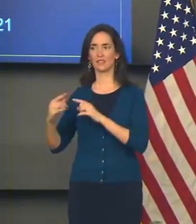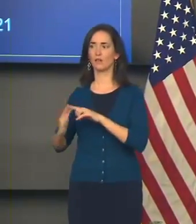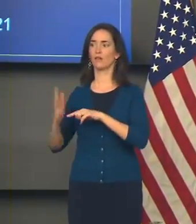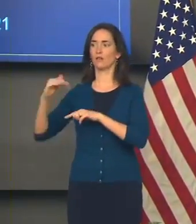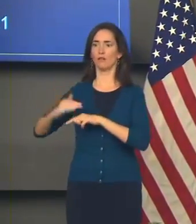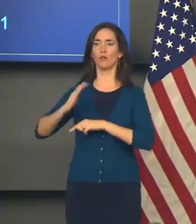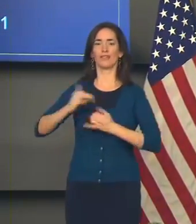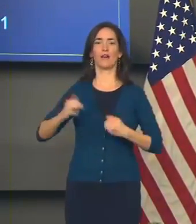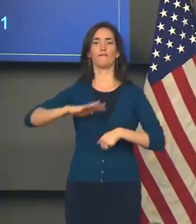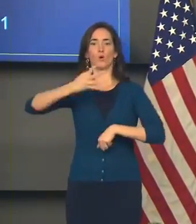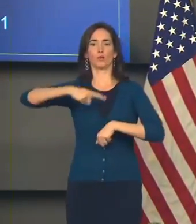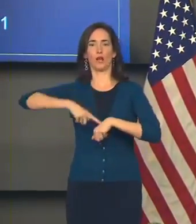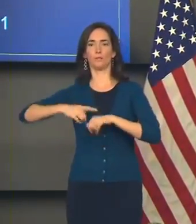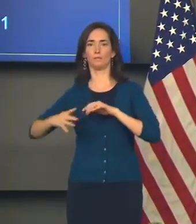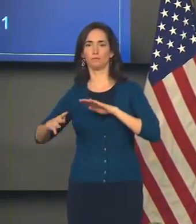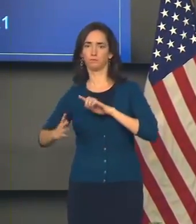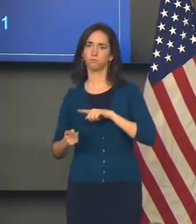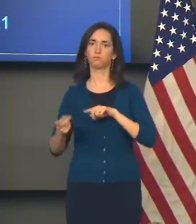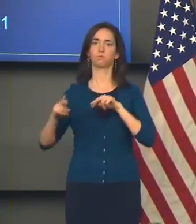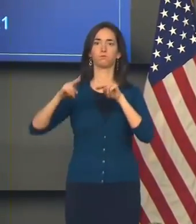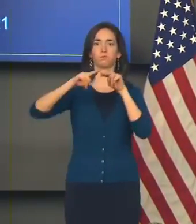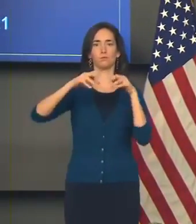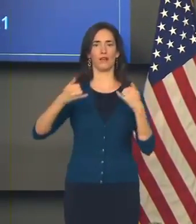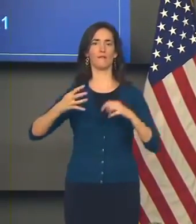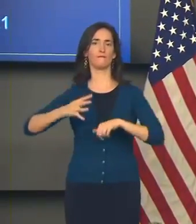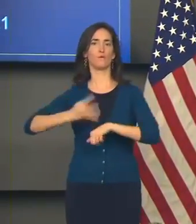are, and what we know.